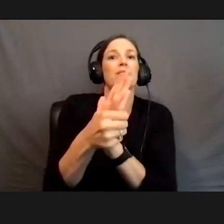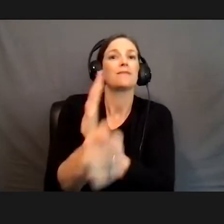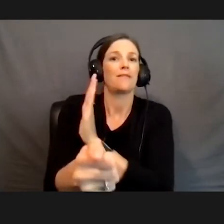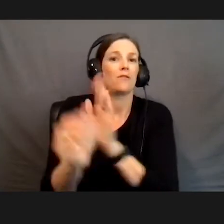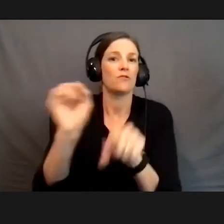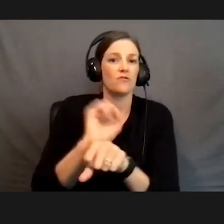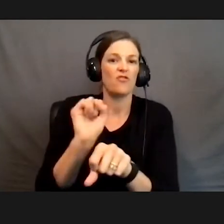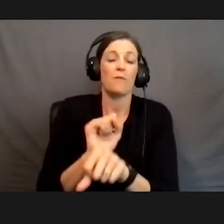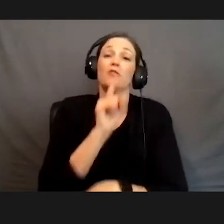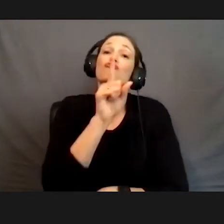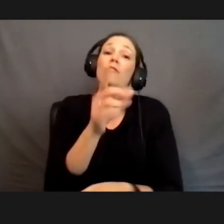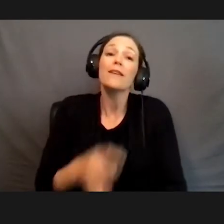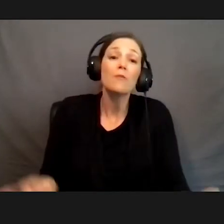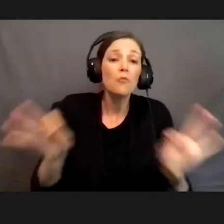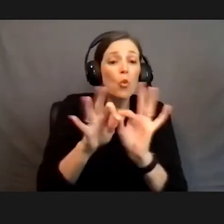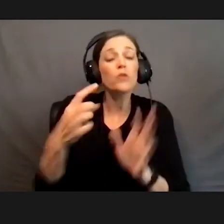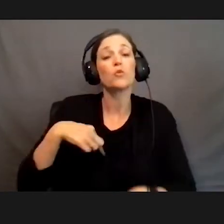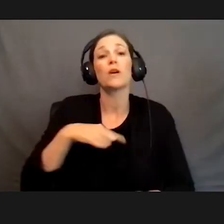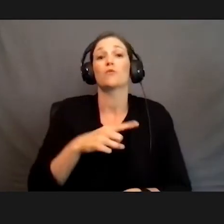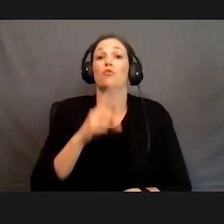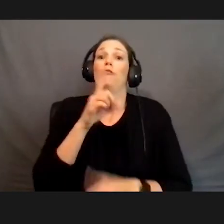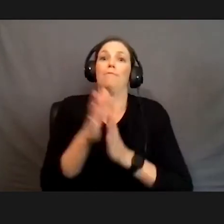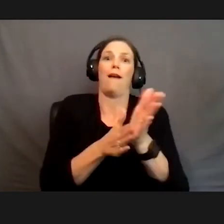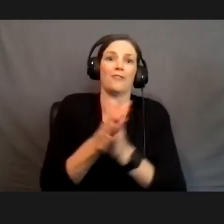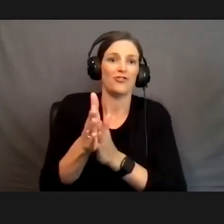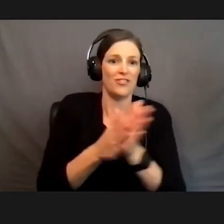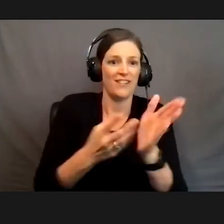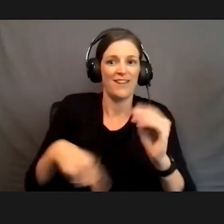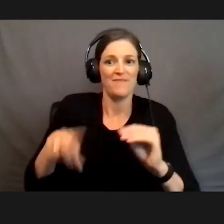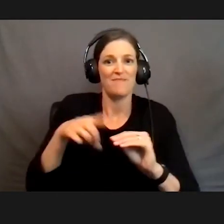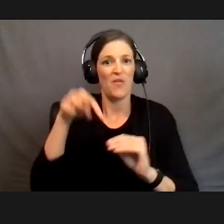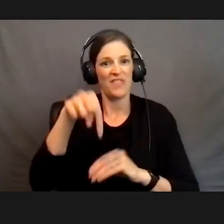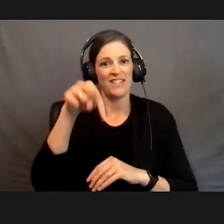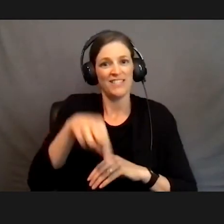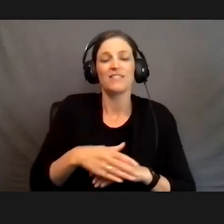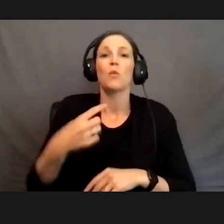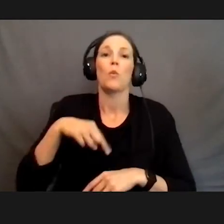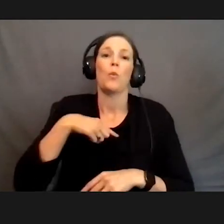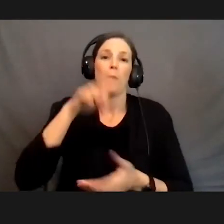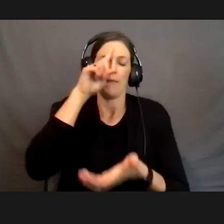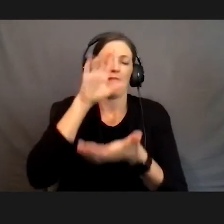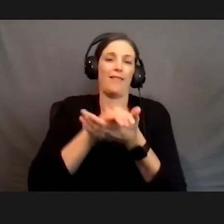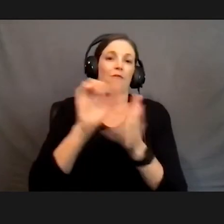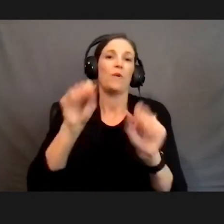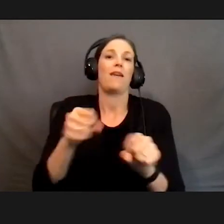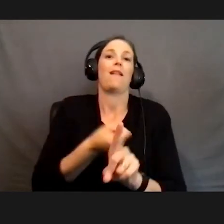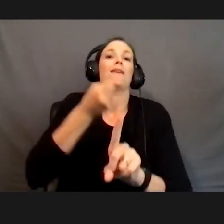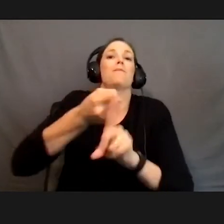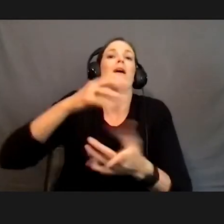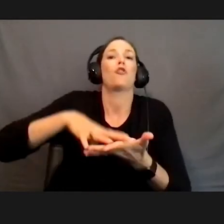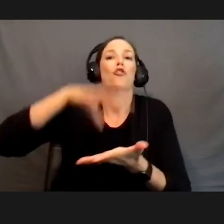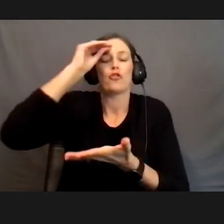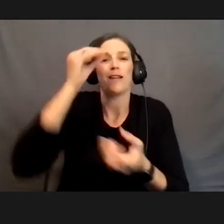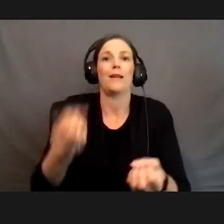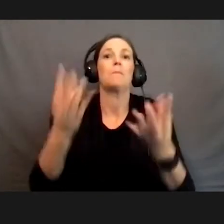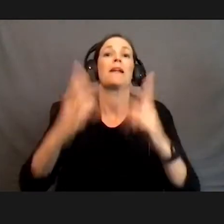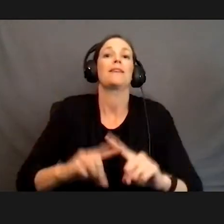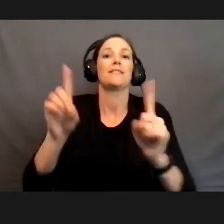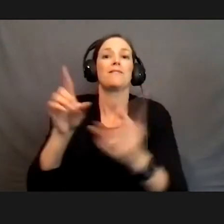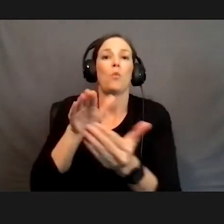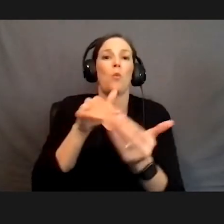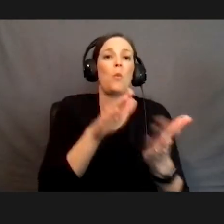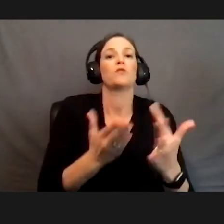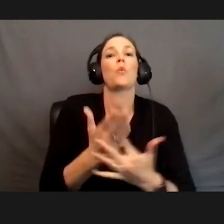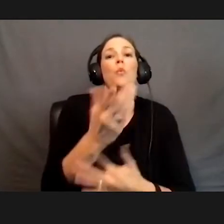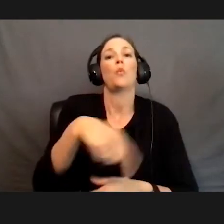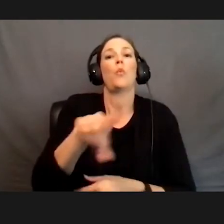important to us very passionate about it, and we believe that we can affect learning in a number of ways through these modalities.